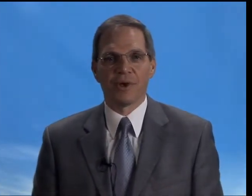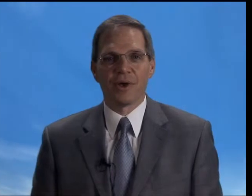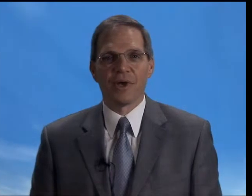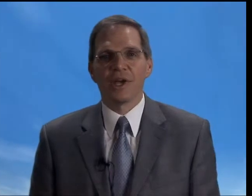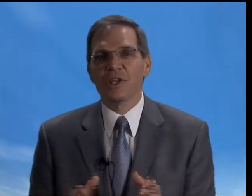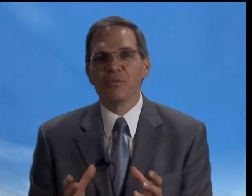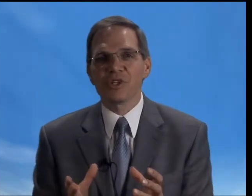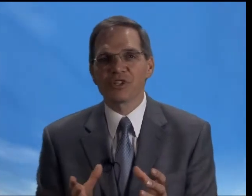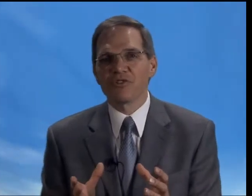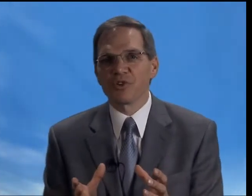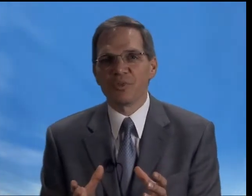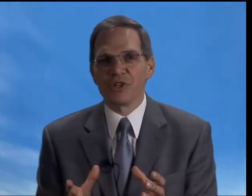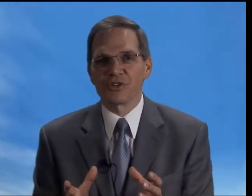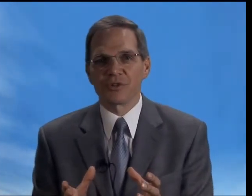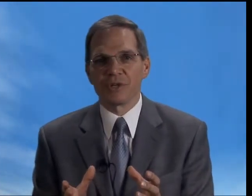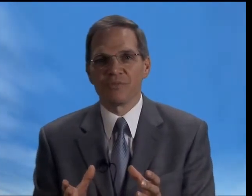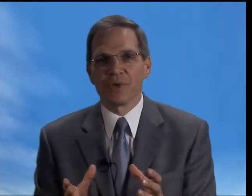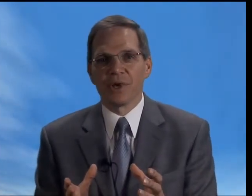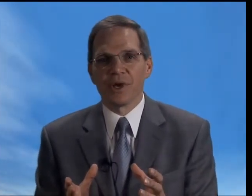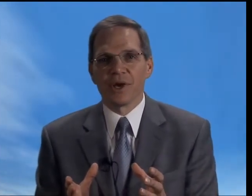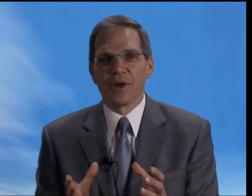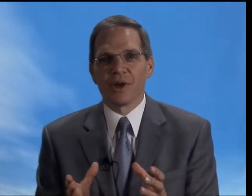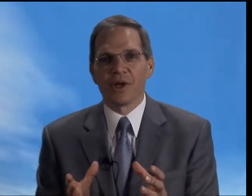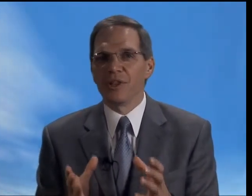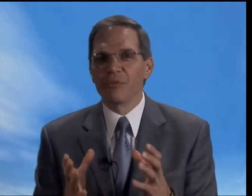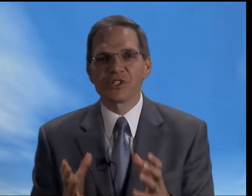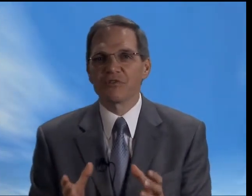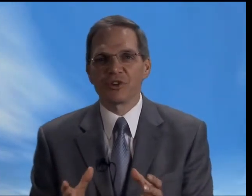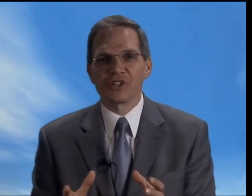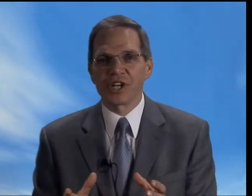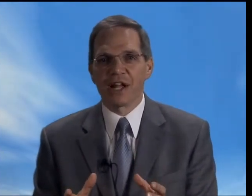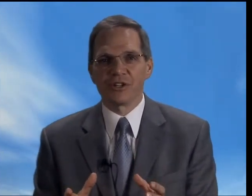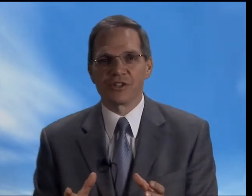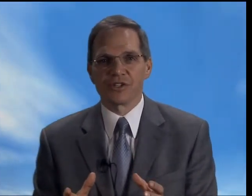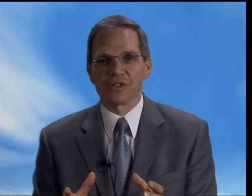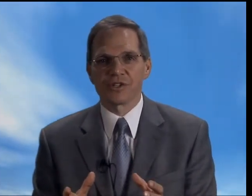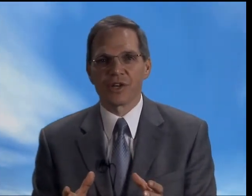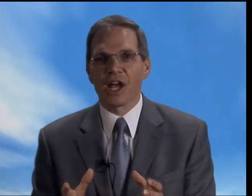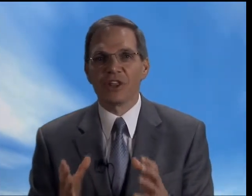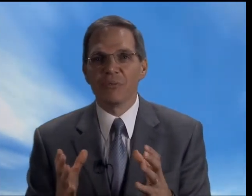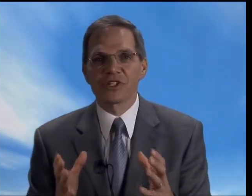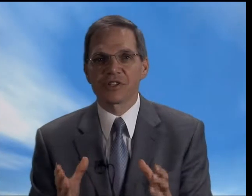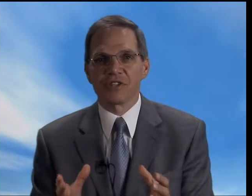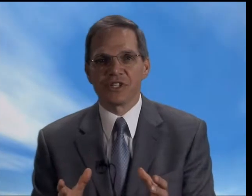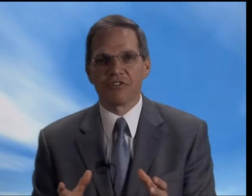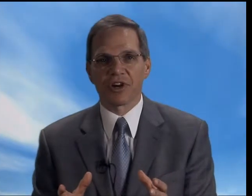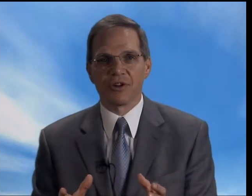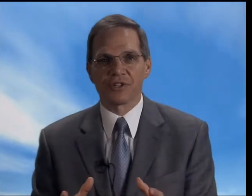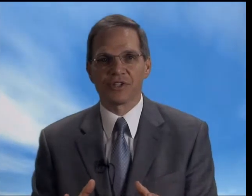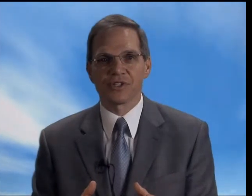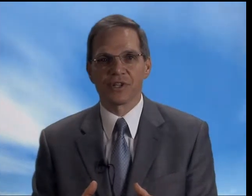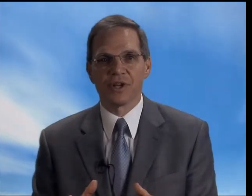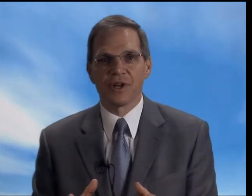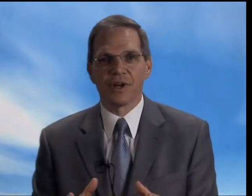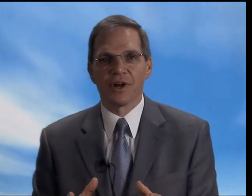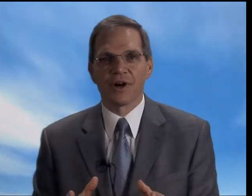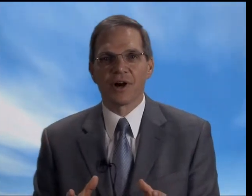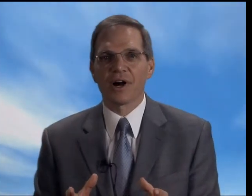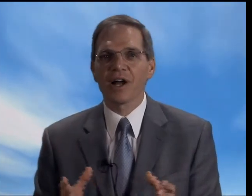In the midst of your ministry, in the midst of your challenges, and in the midst of the difficulties, I